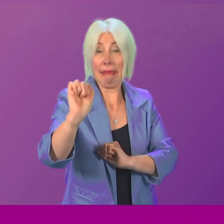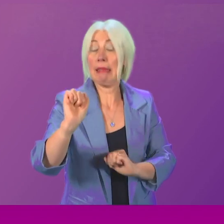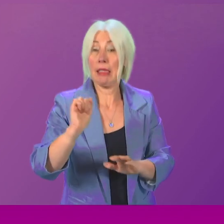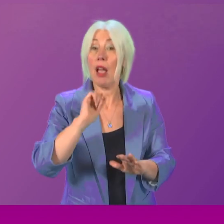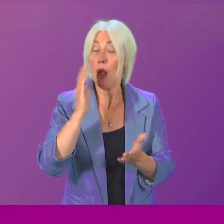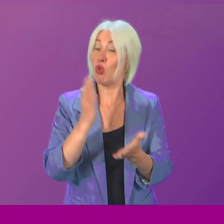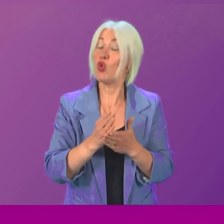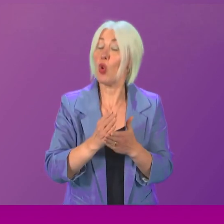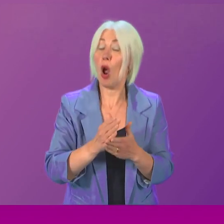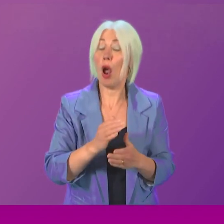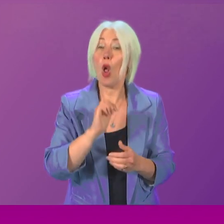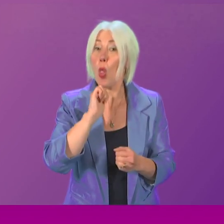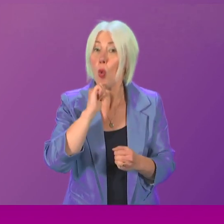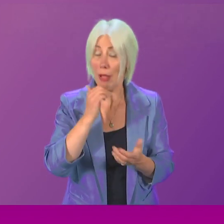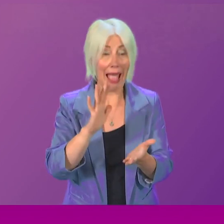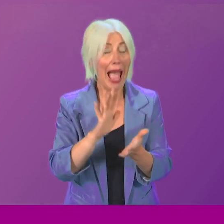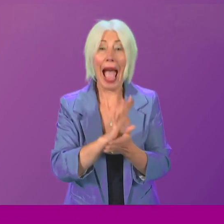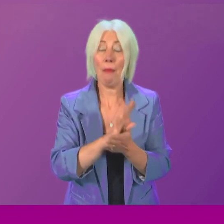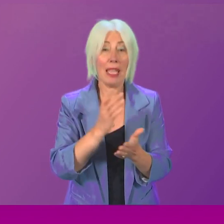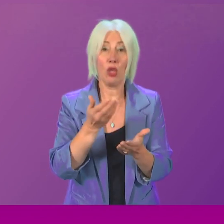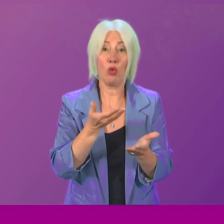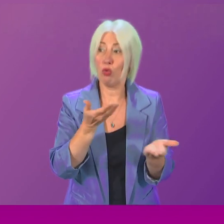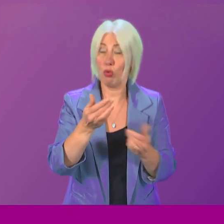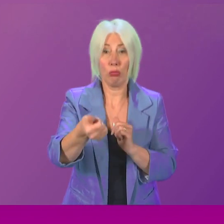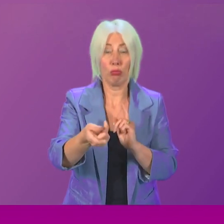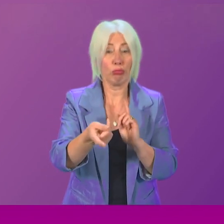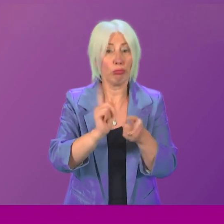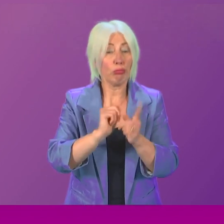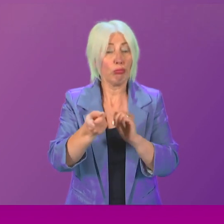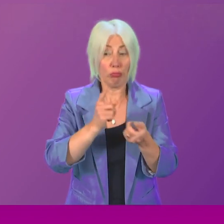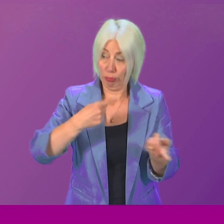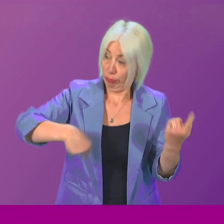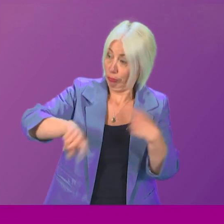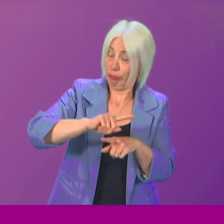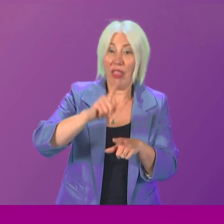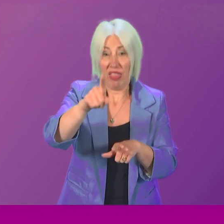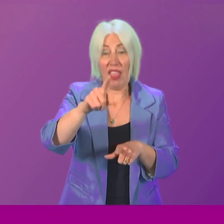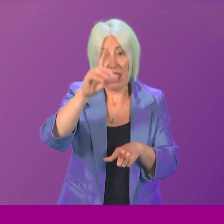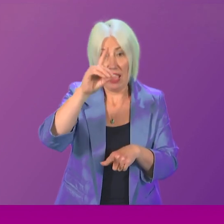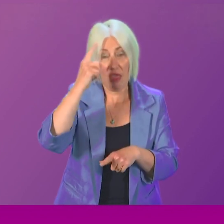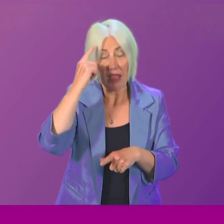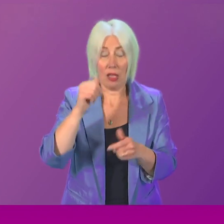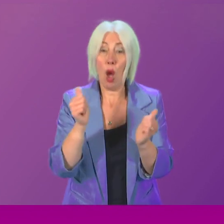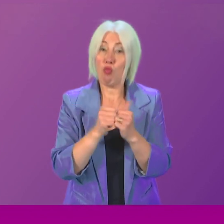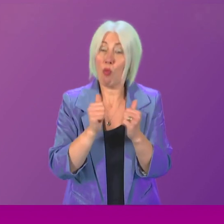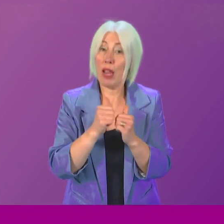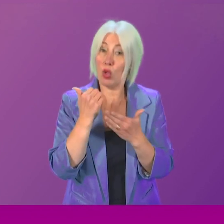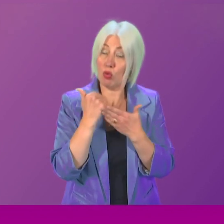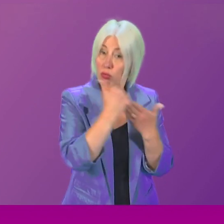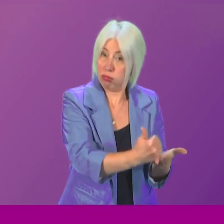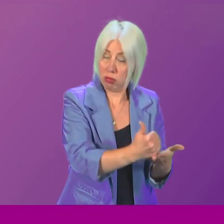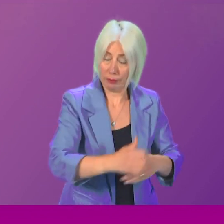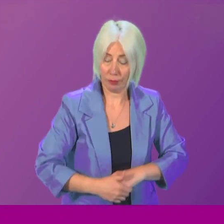the Chief Medical Officer would be happy to correspond further with members about any advice he considers appropriate. Of course,